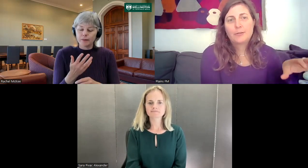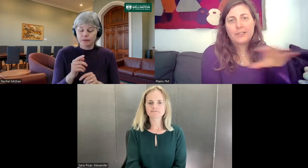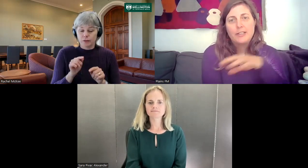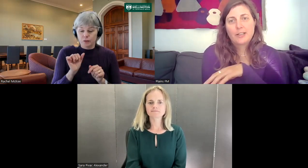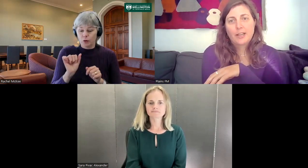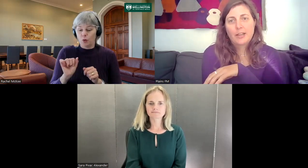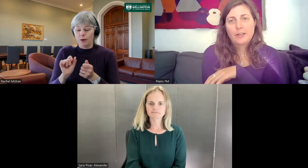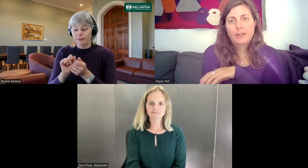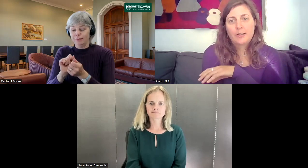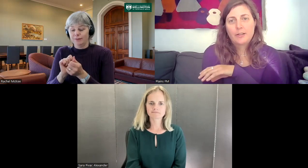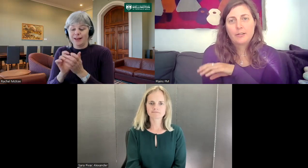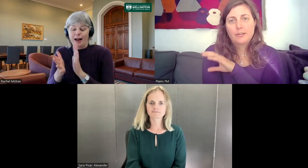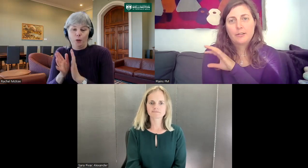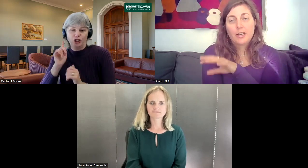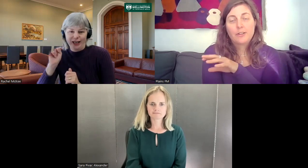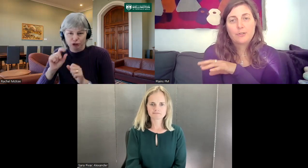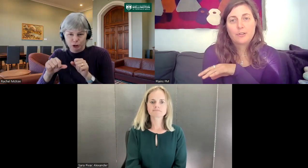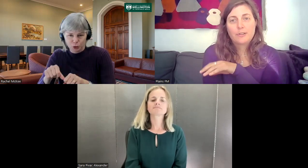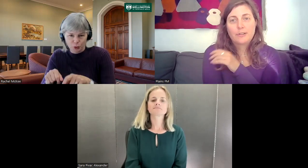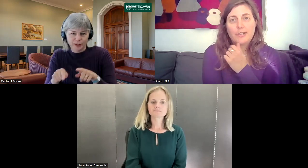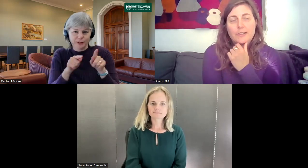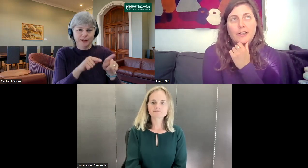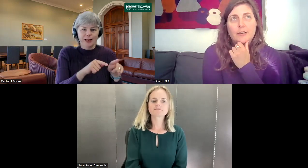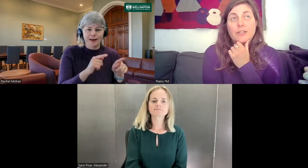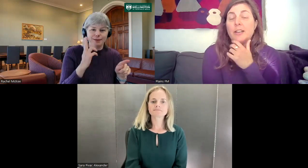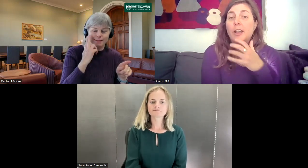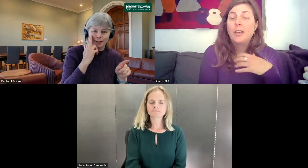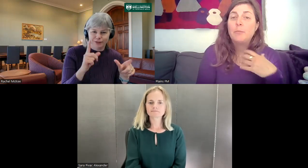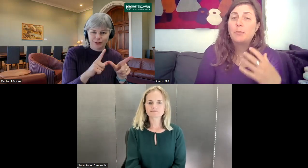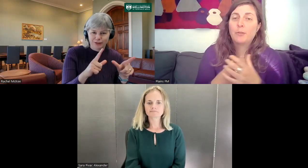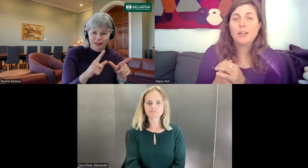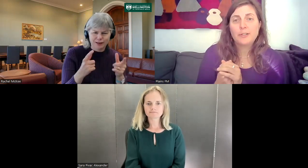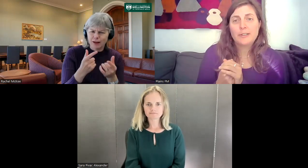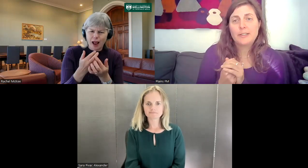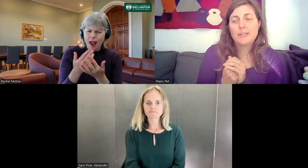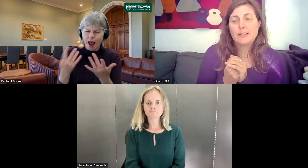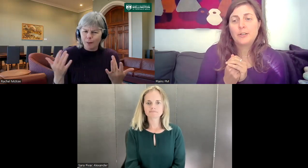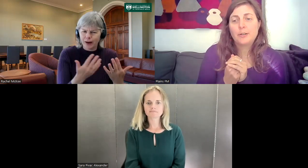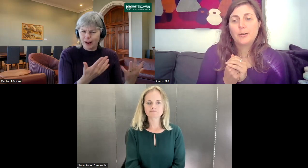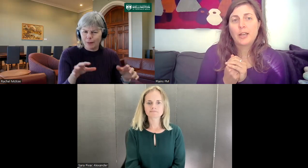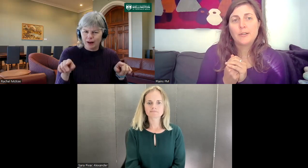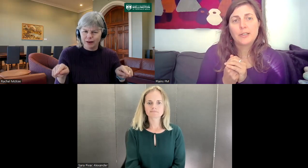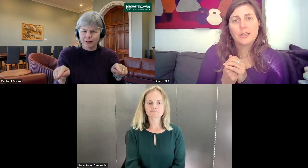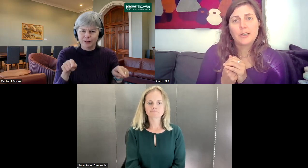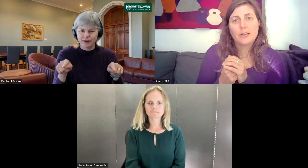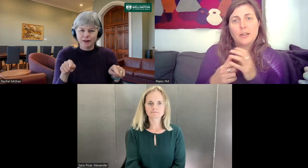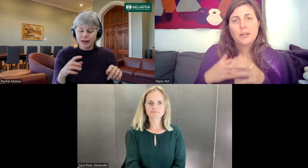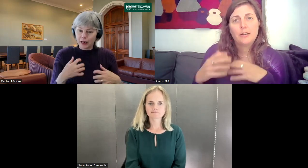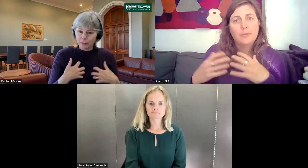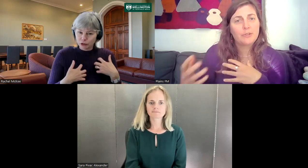language teaching and the hearing students learning sign language? And I'm quite interested to know, are you seeing the numbers